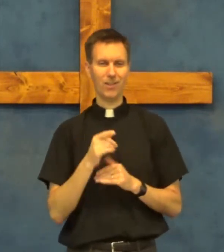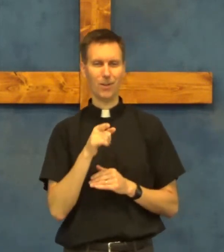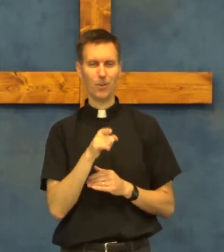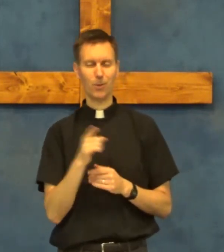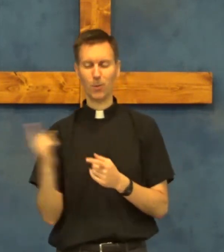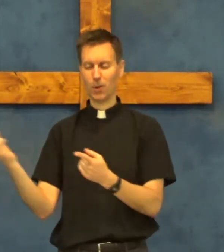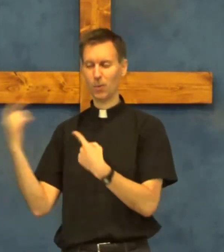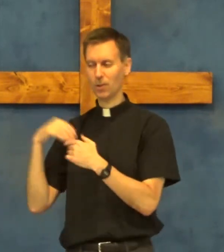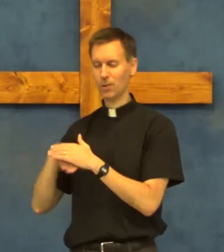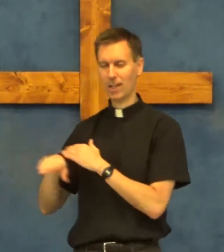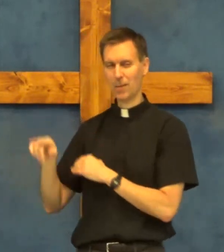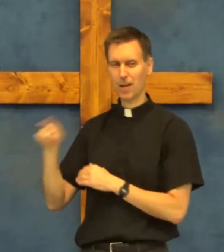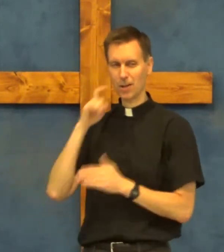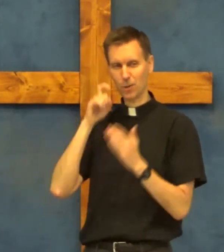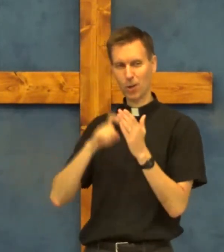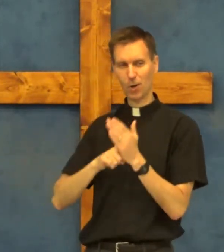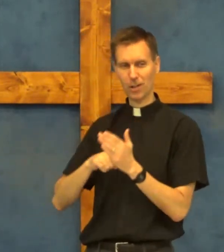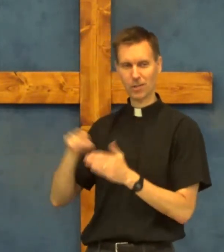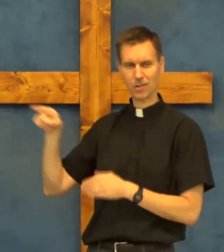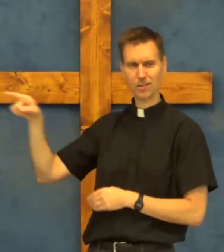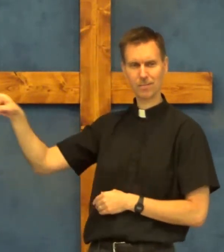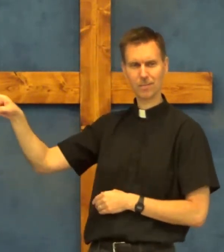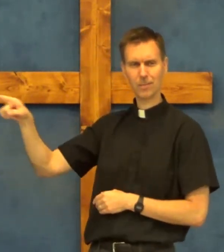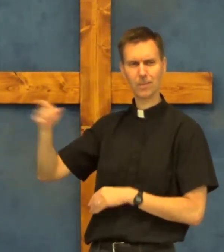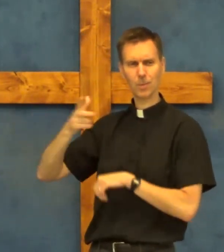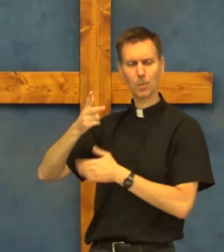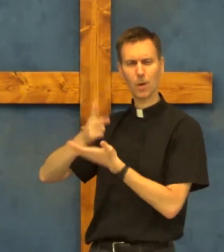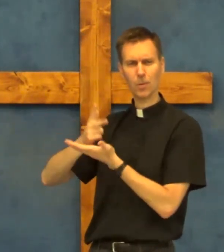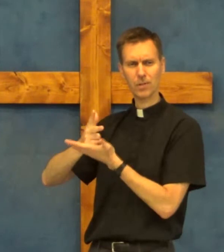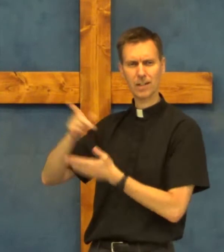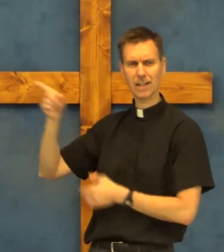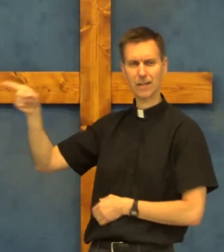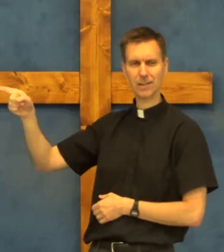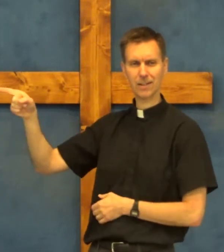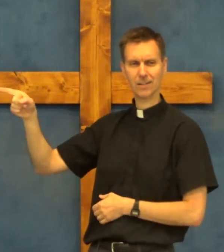this morning when you came in you noticed what was sitting out there